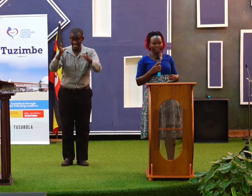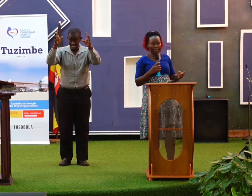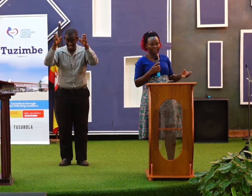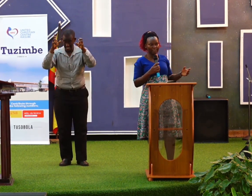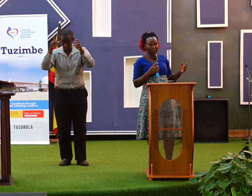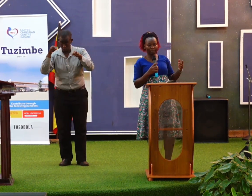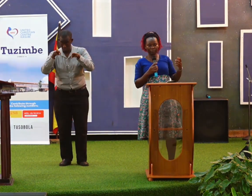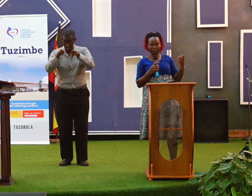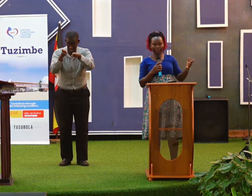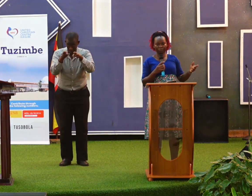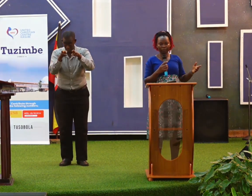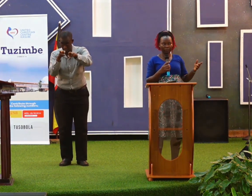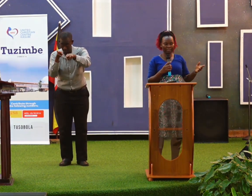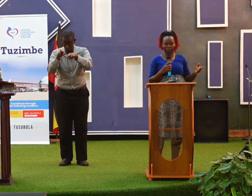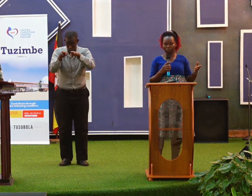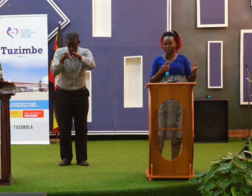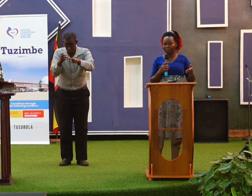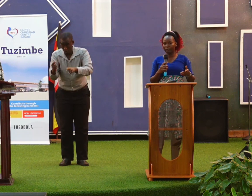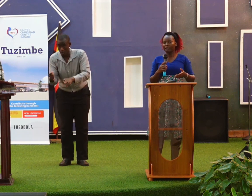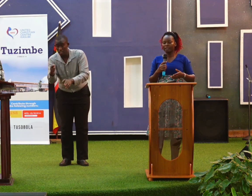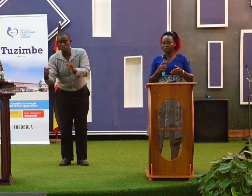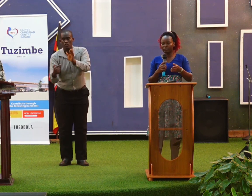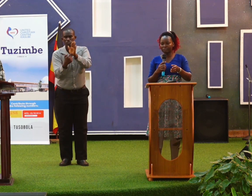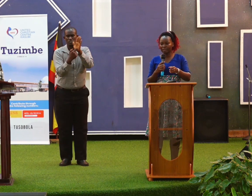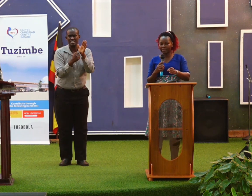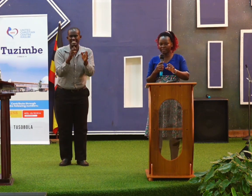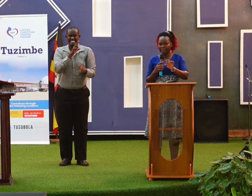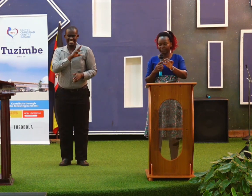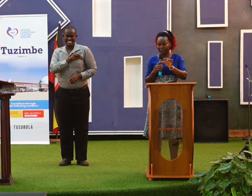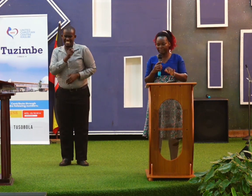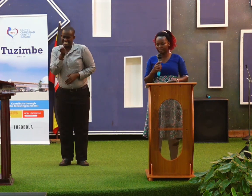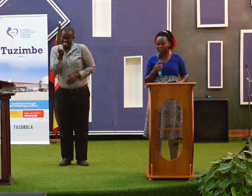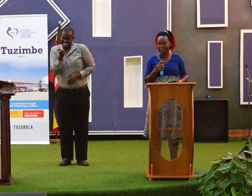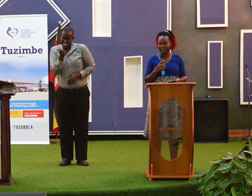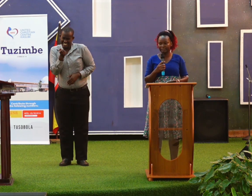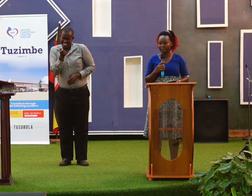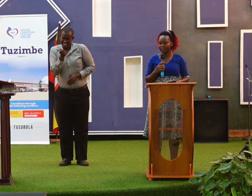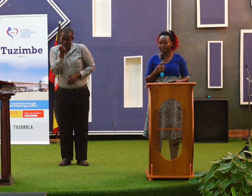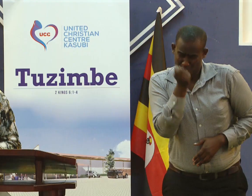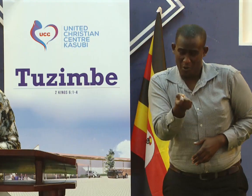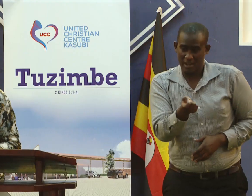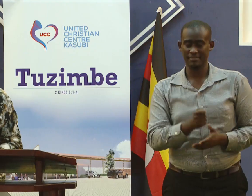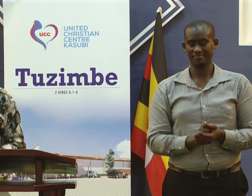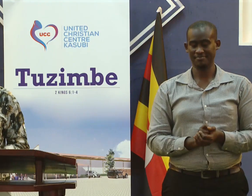When Satan is to make you fall into trouble, he shows you that this is a very small sin.